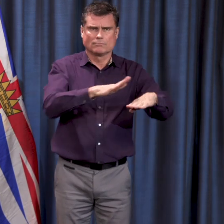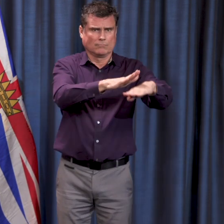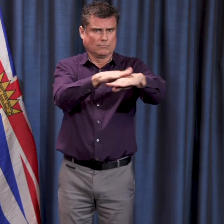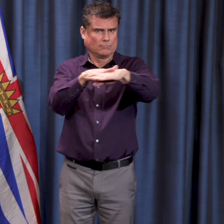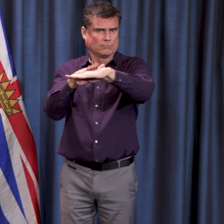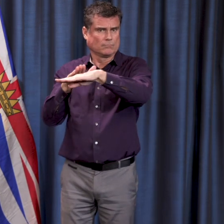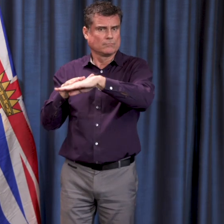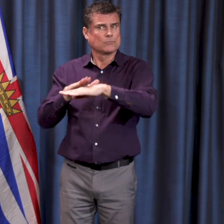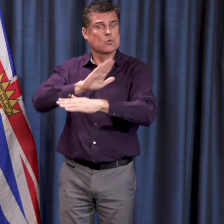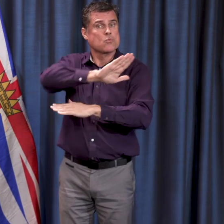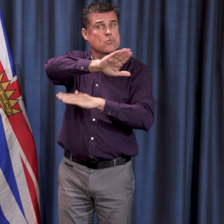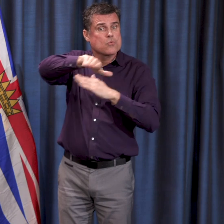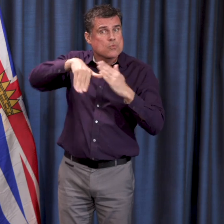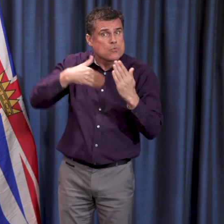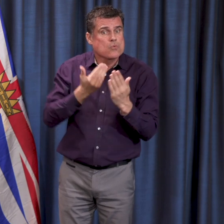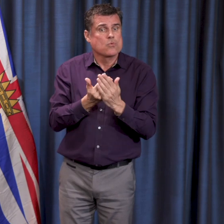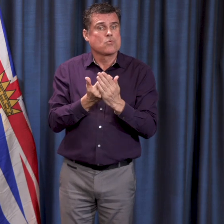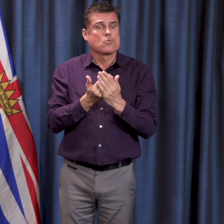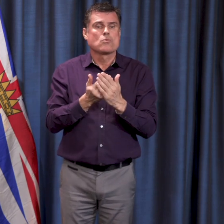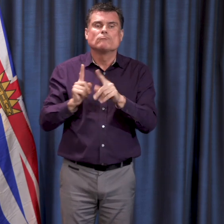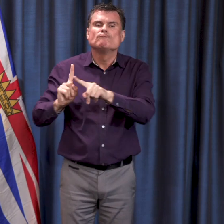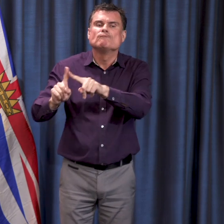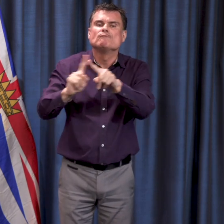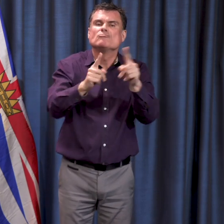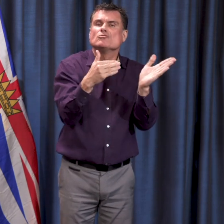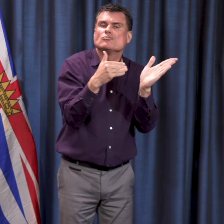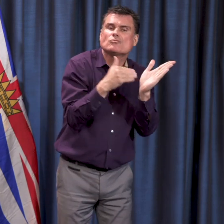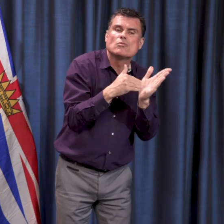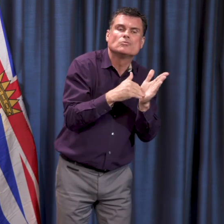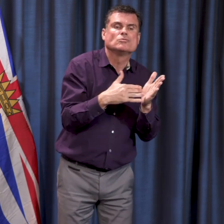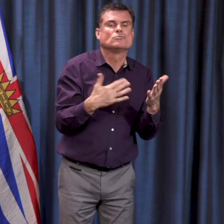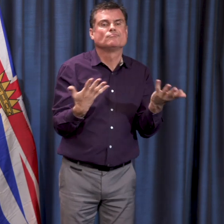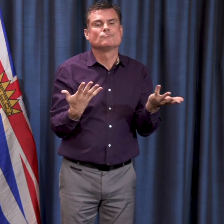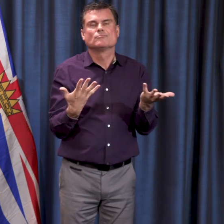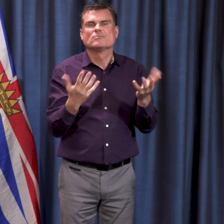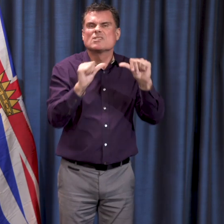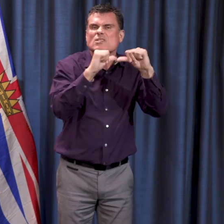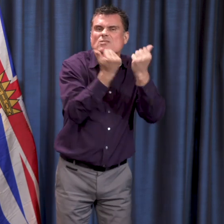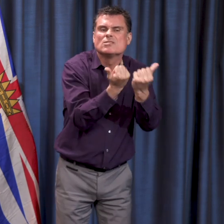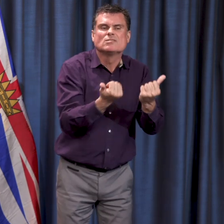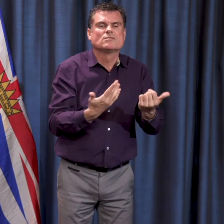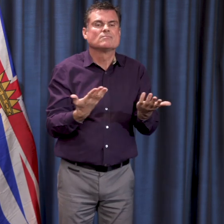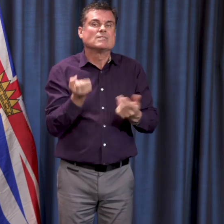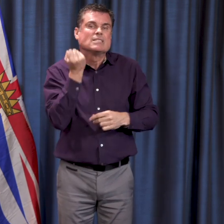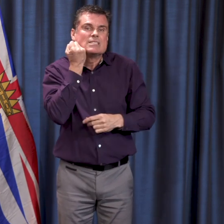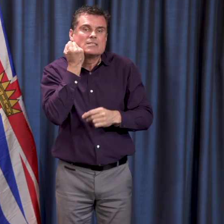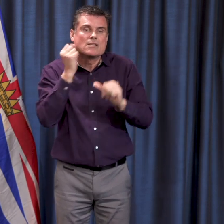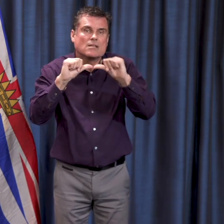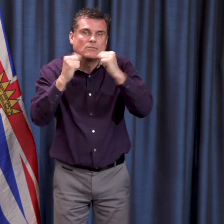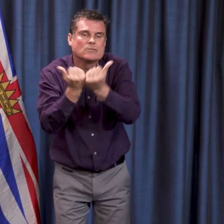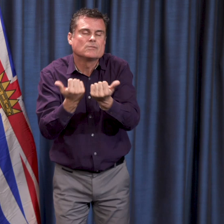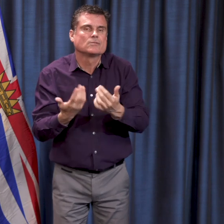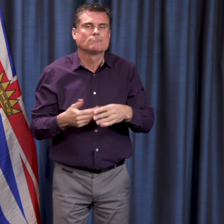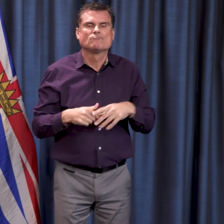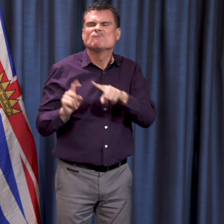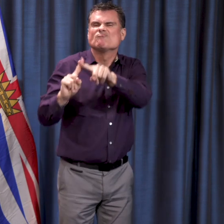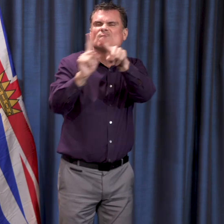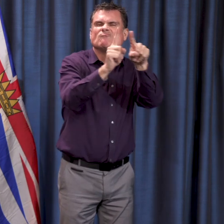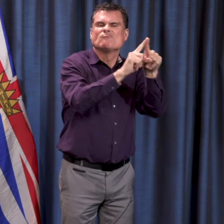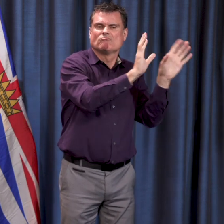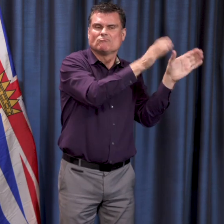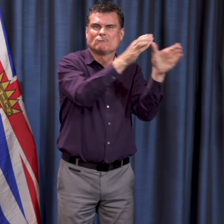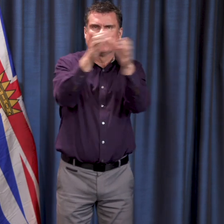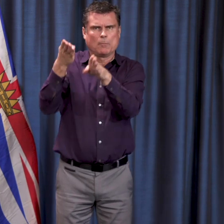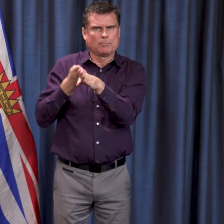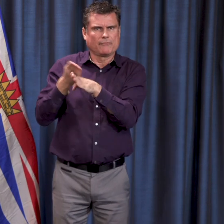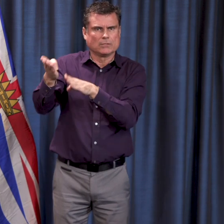regulatory colleges about the actions that their members should be taking in the community right now to reduce the